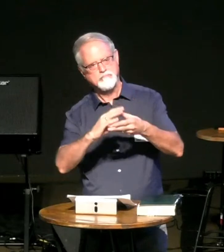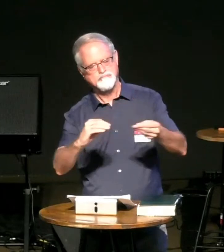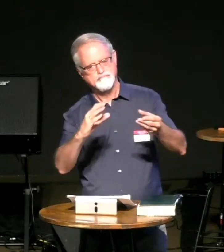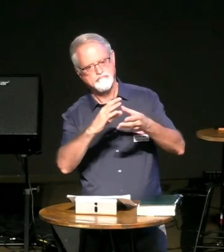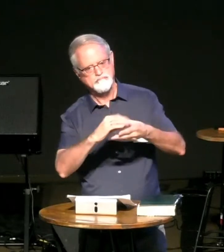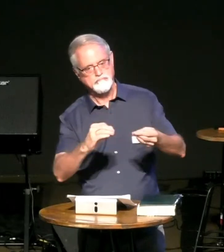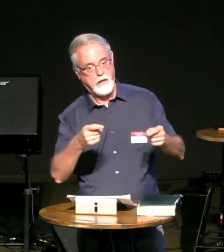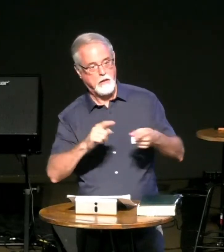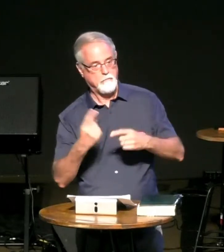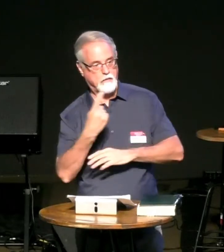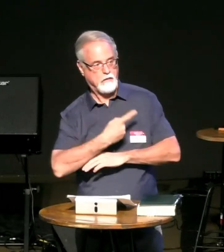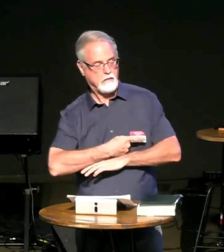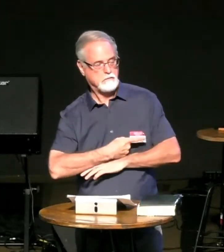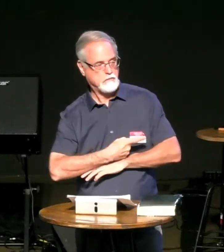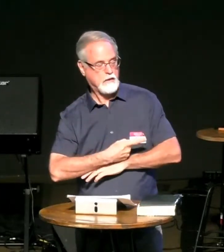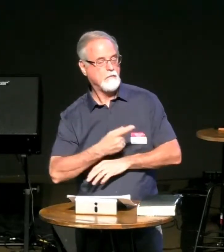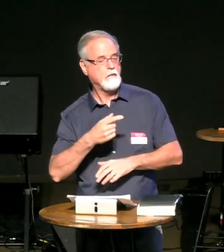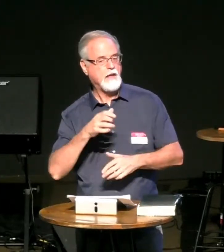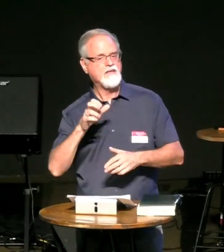killed or beaten for it